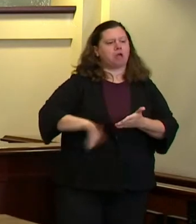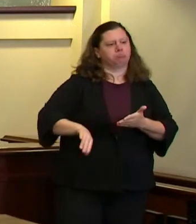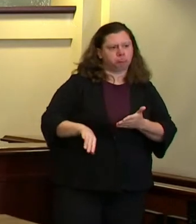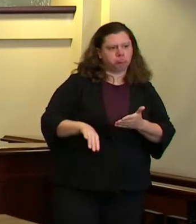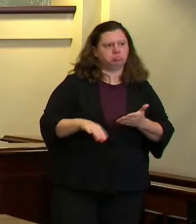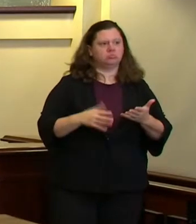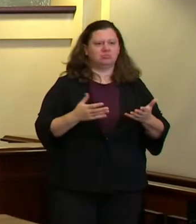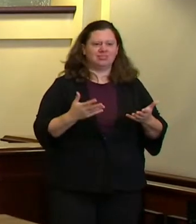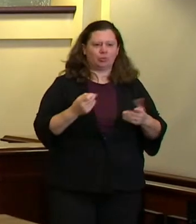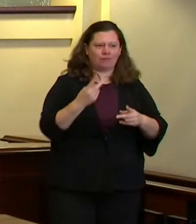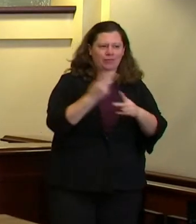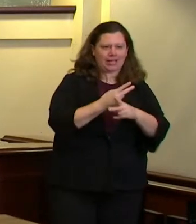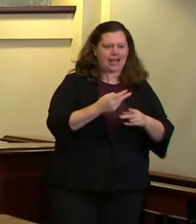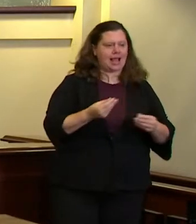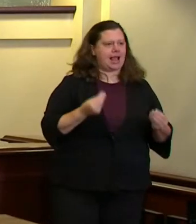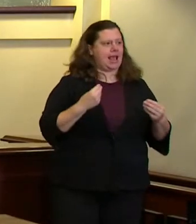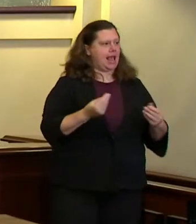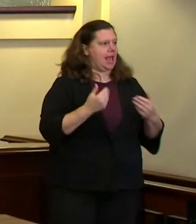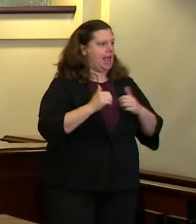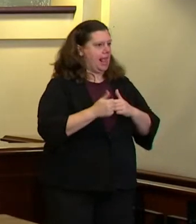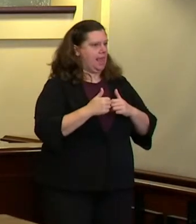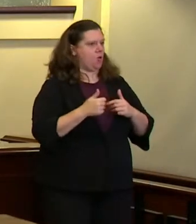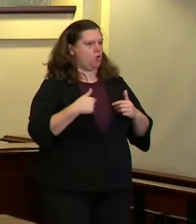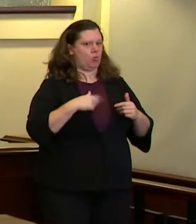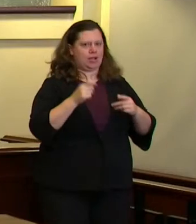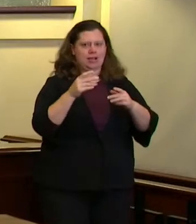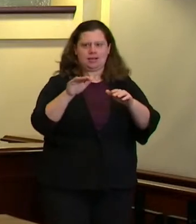affordably maybe for a specific